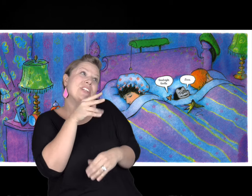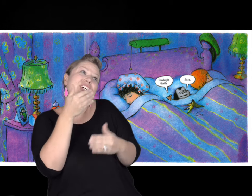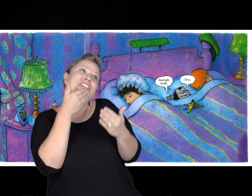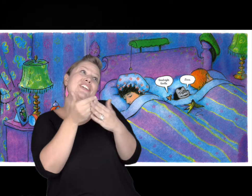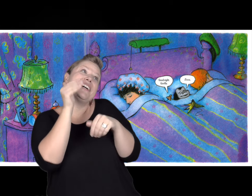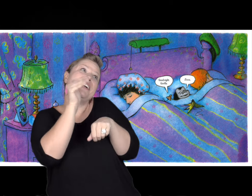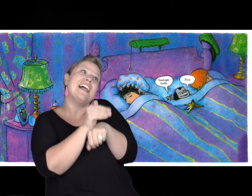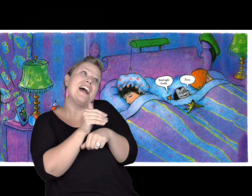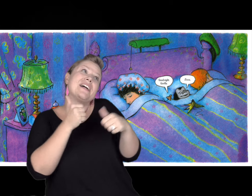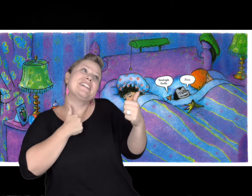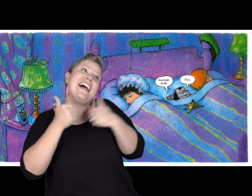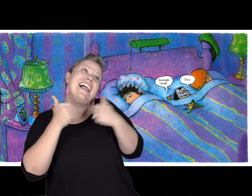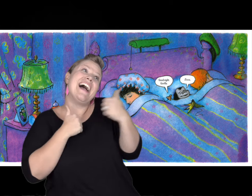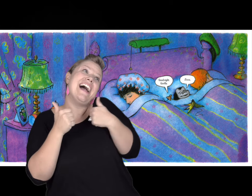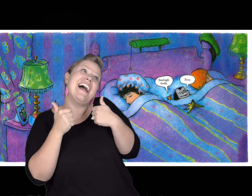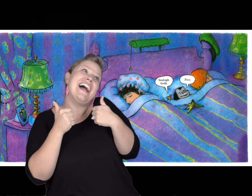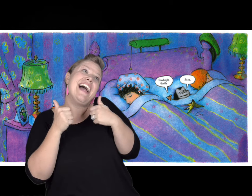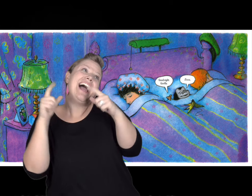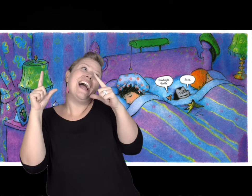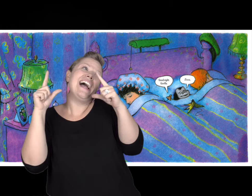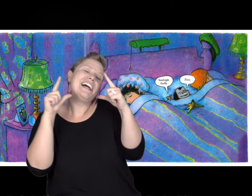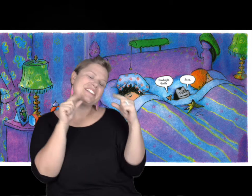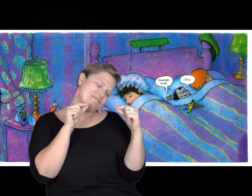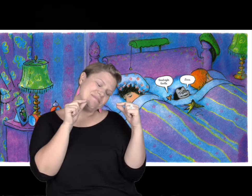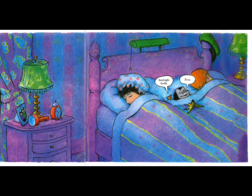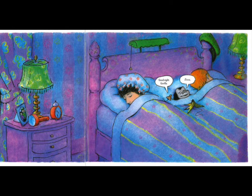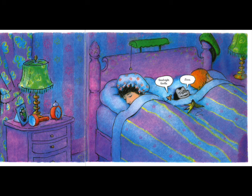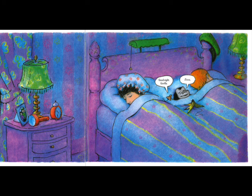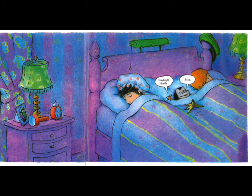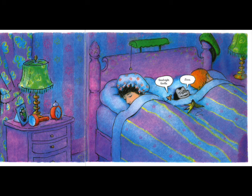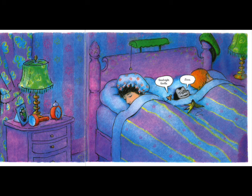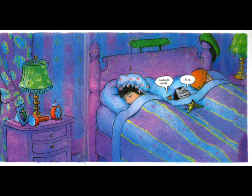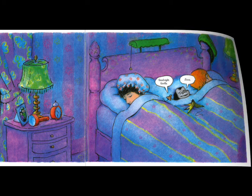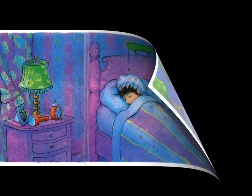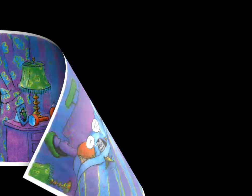squeezed in and said good night gorilla and fell asleep